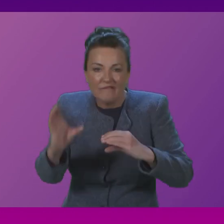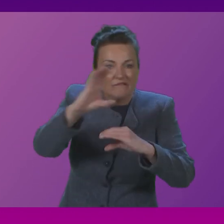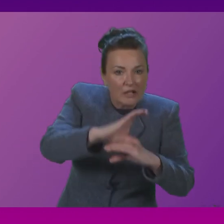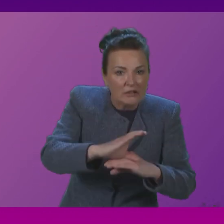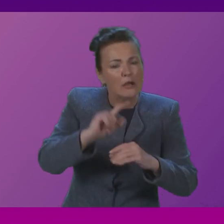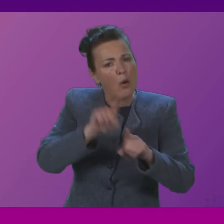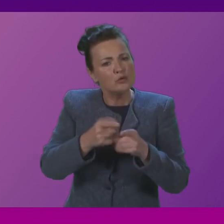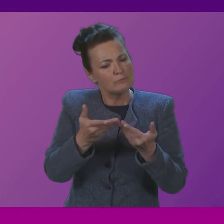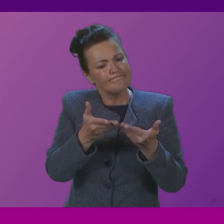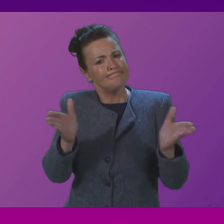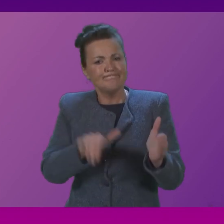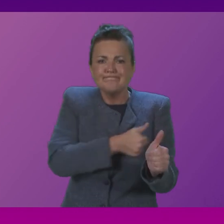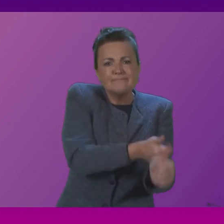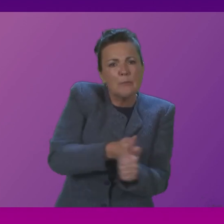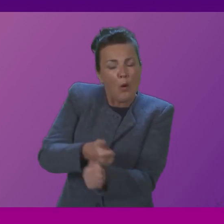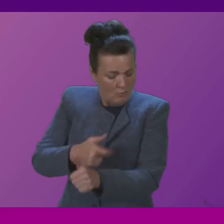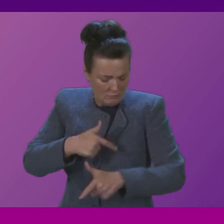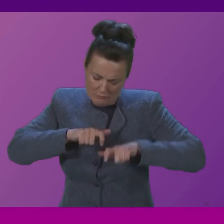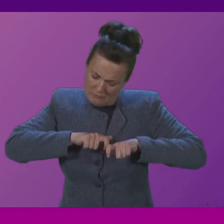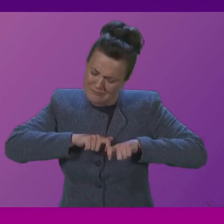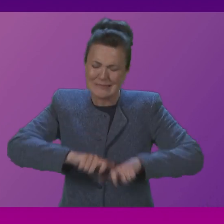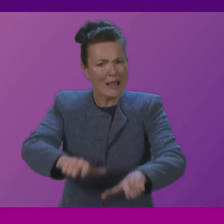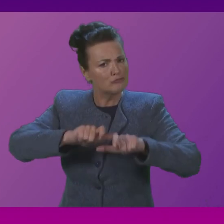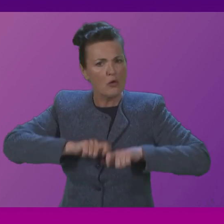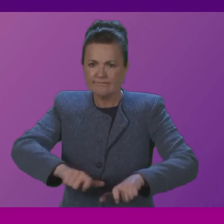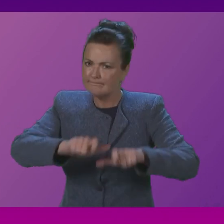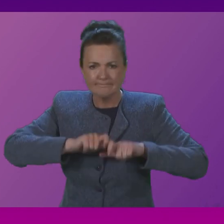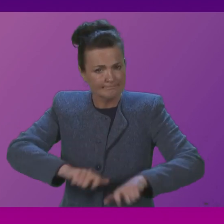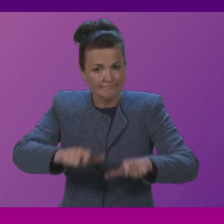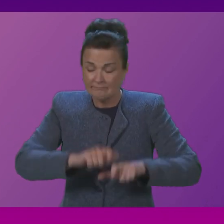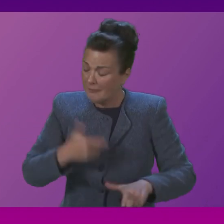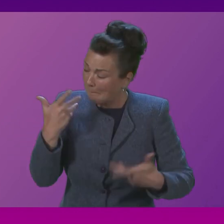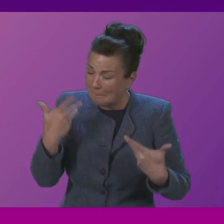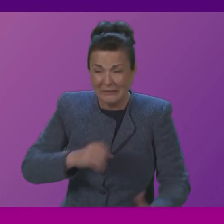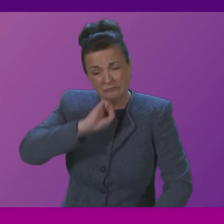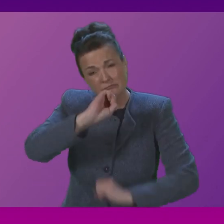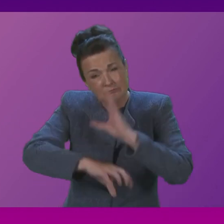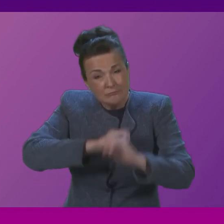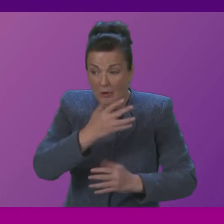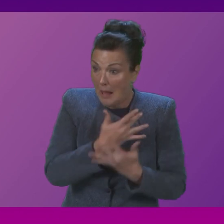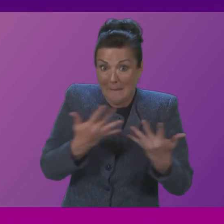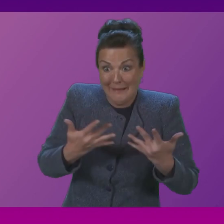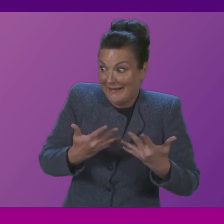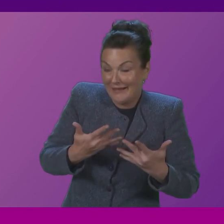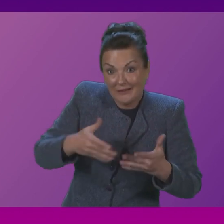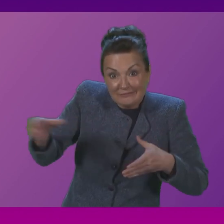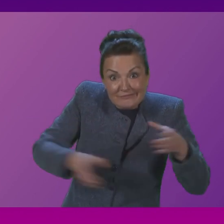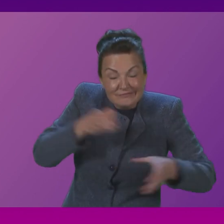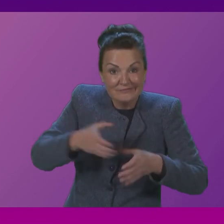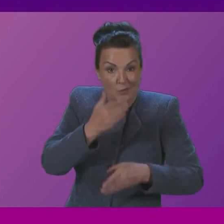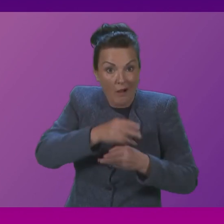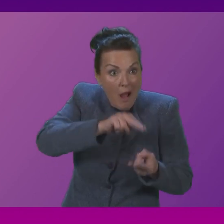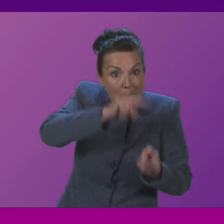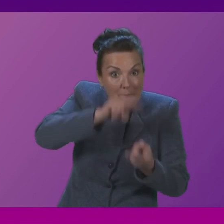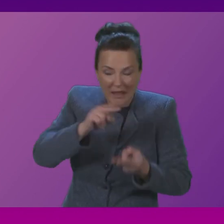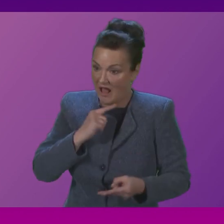that they need. We will continue to take all of these steps. I've narrated the increase in the numbers working in our ambulance service, the